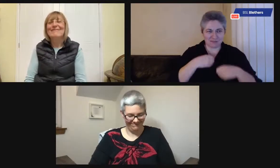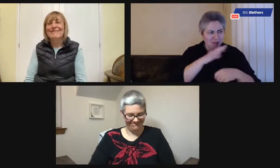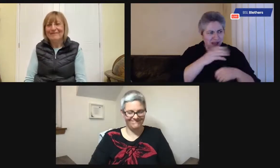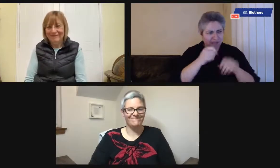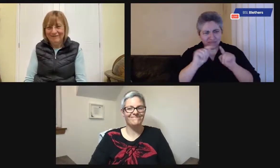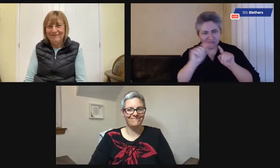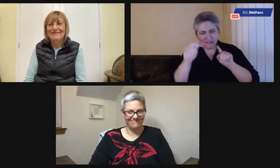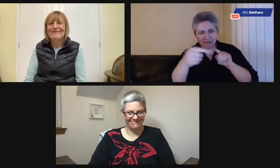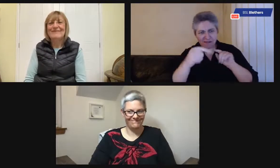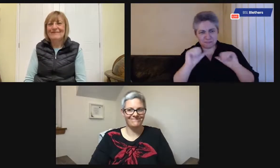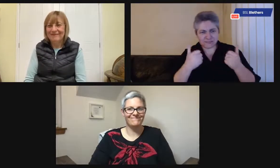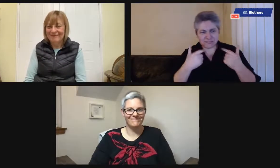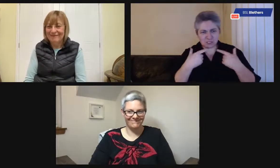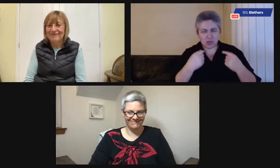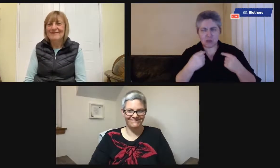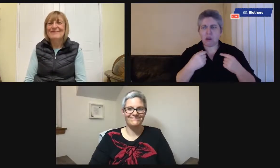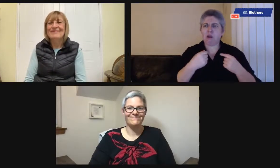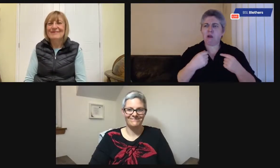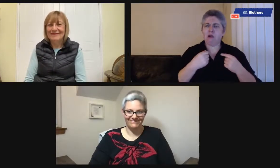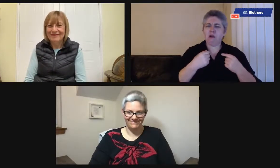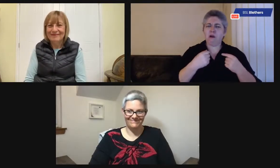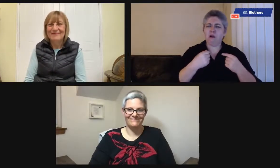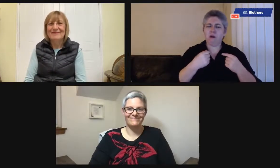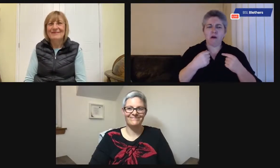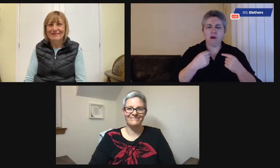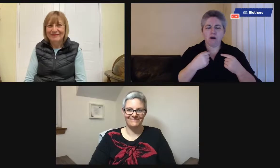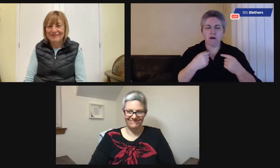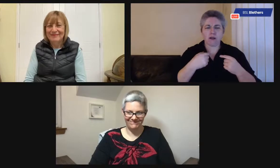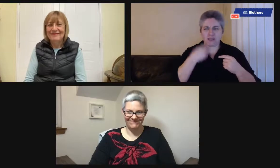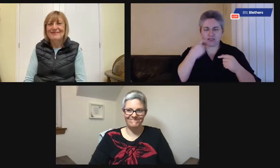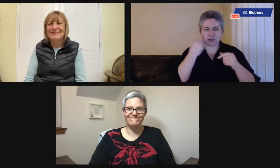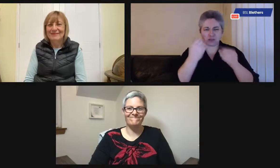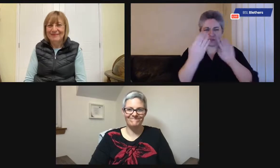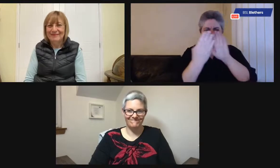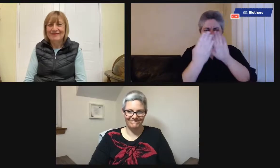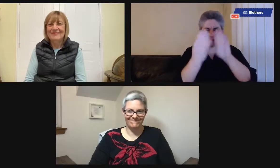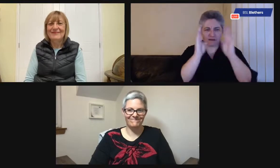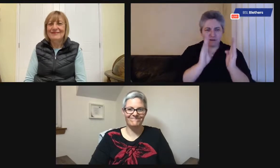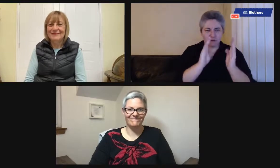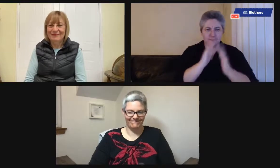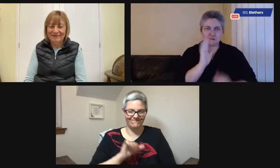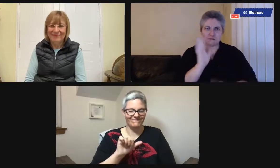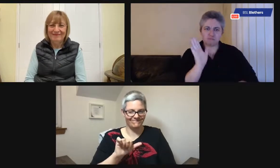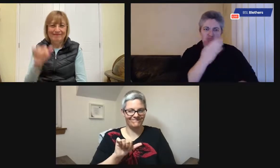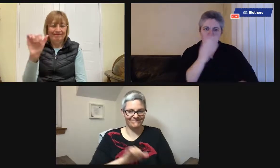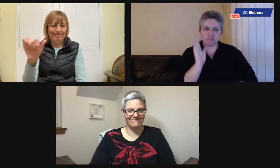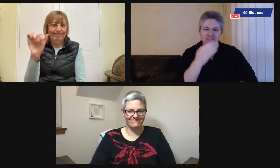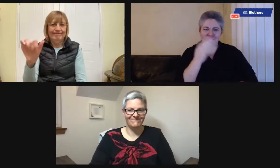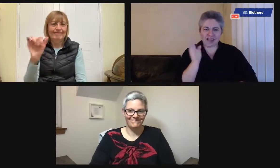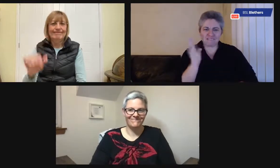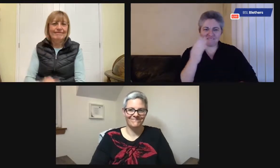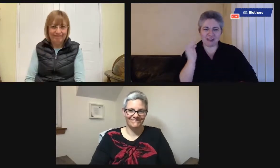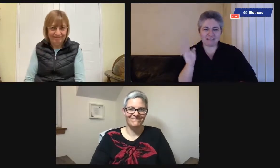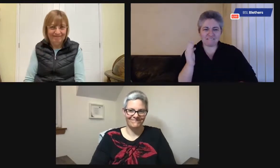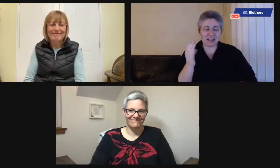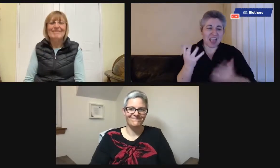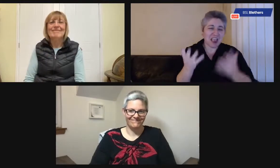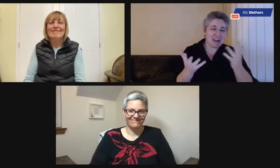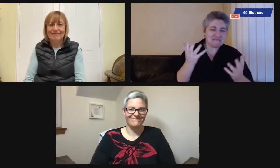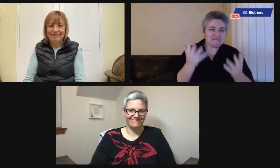outfit all the time. So you need a hanging rack that runs horizontally side to side, don't you? So that you can see more outfits and